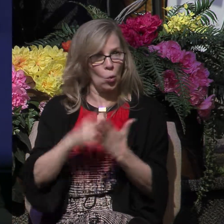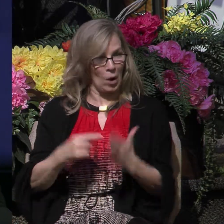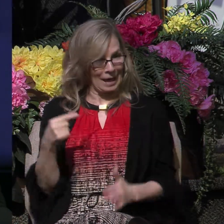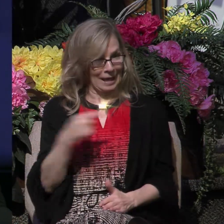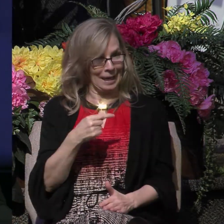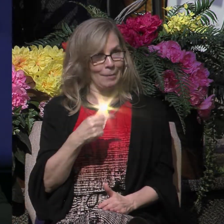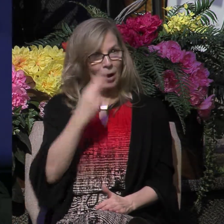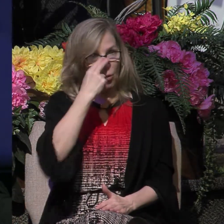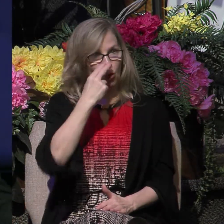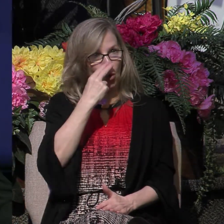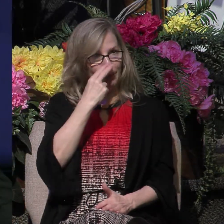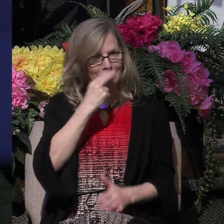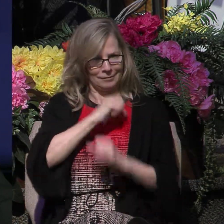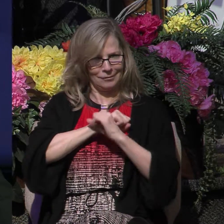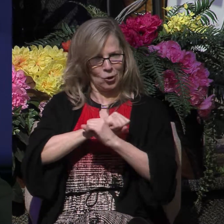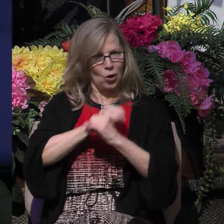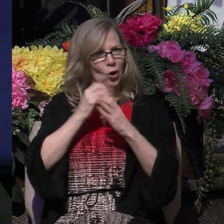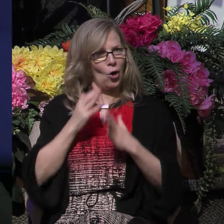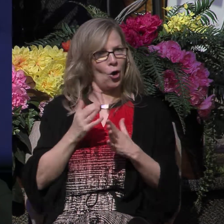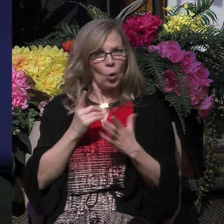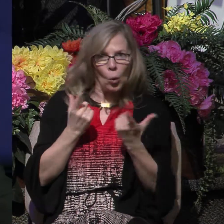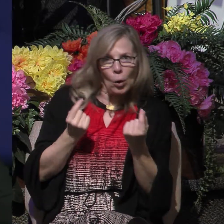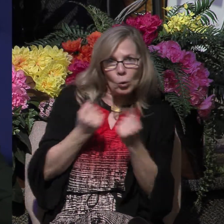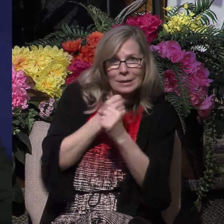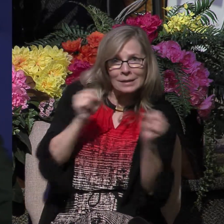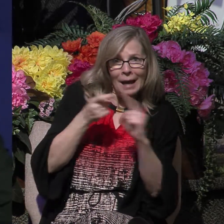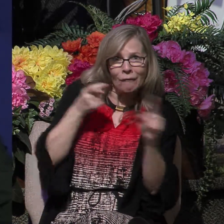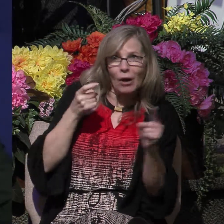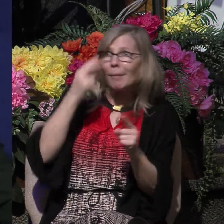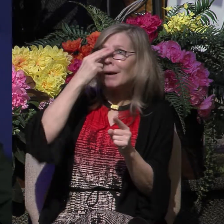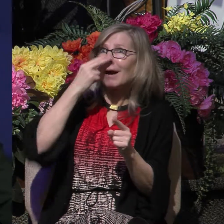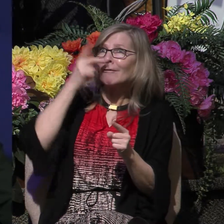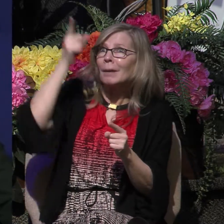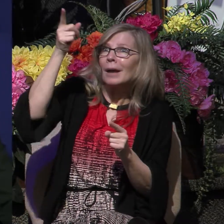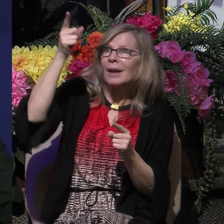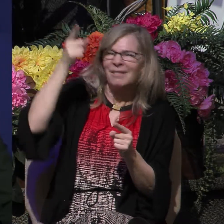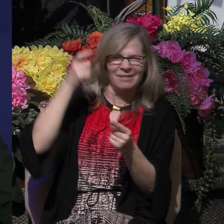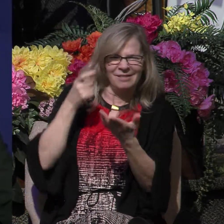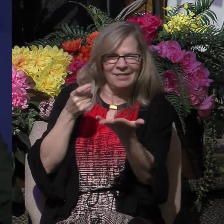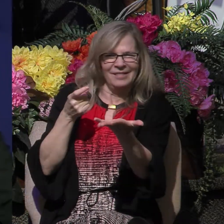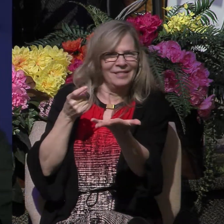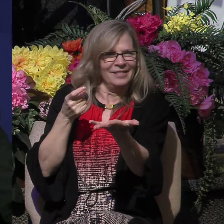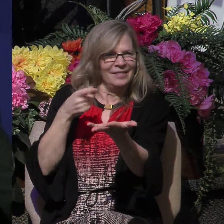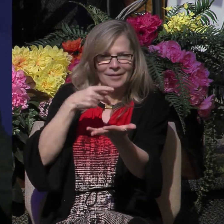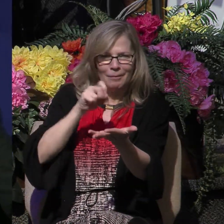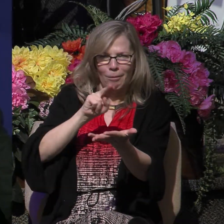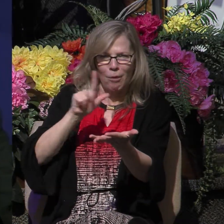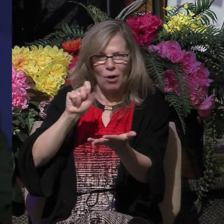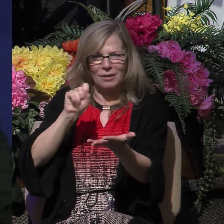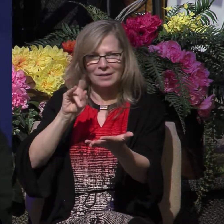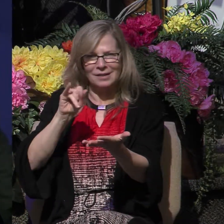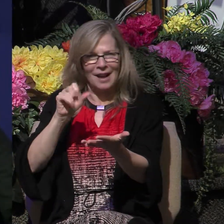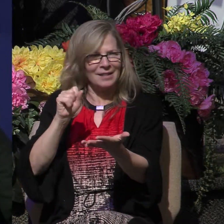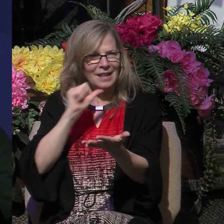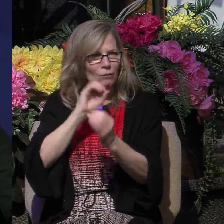to do to be saved from being punished by those in authority. Paul and Silas certainly had no influence with the